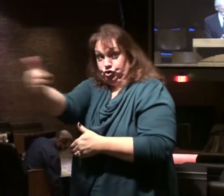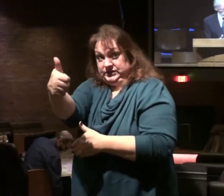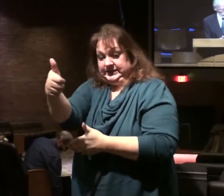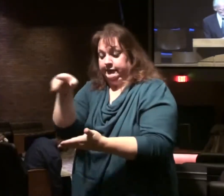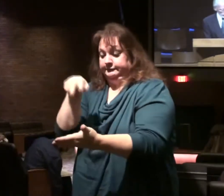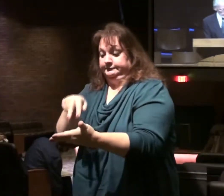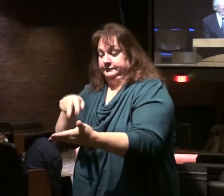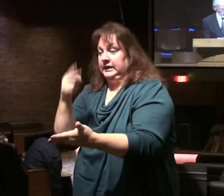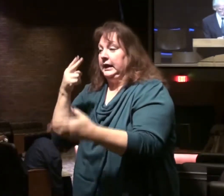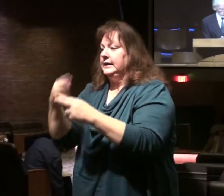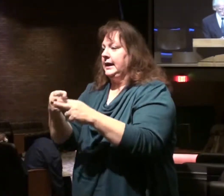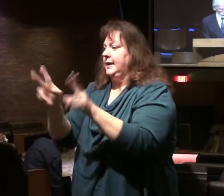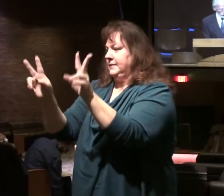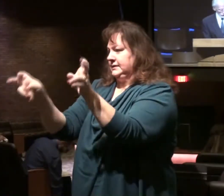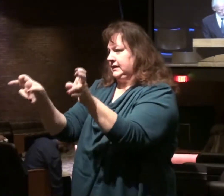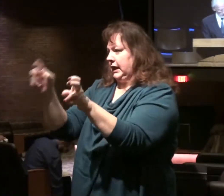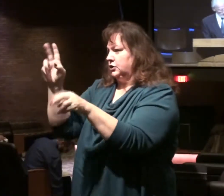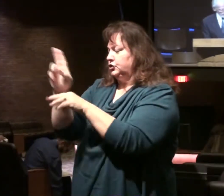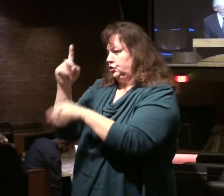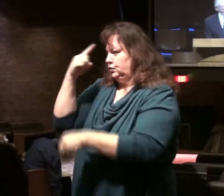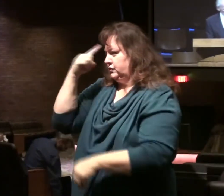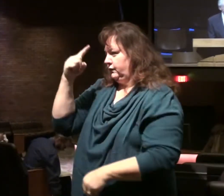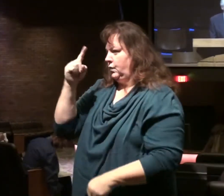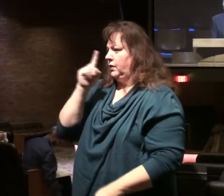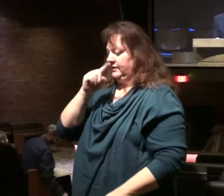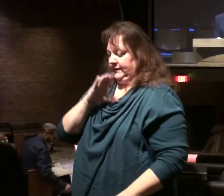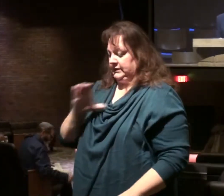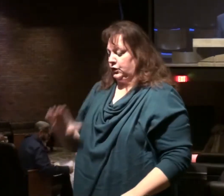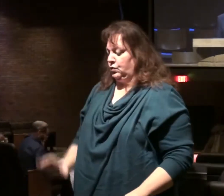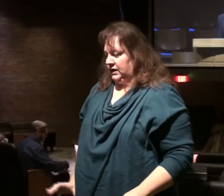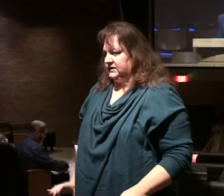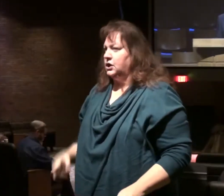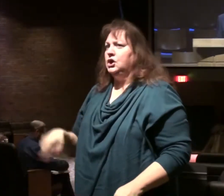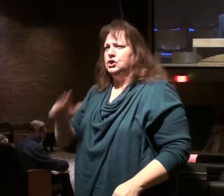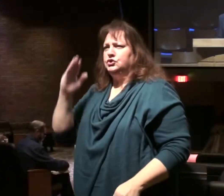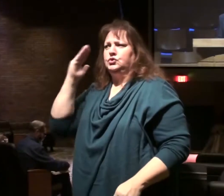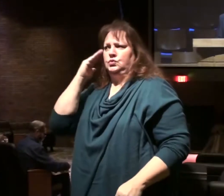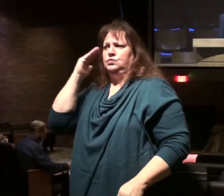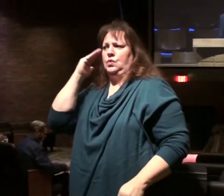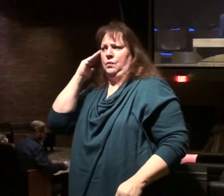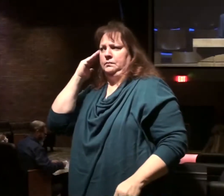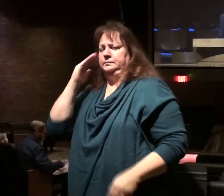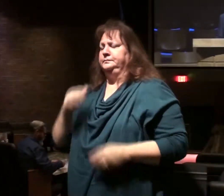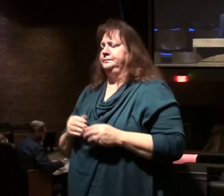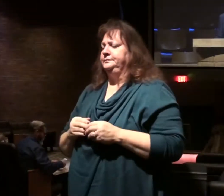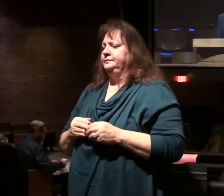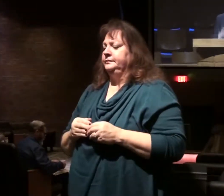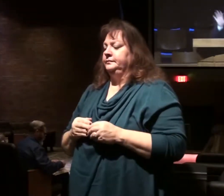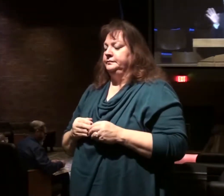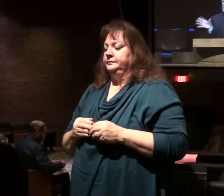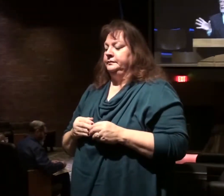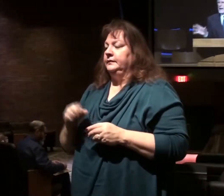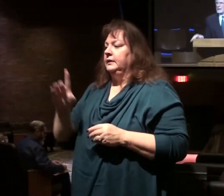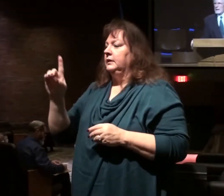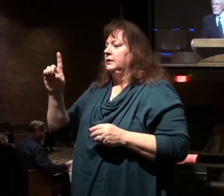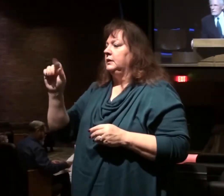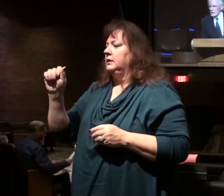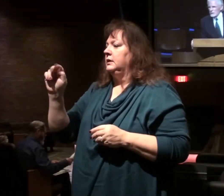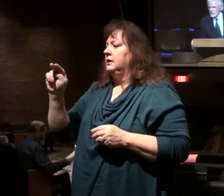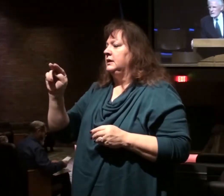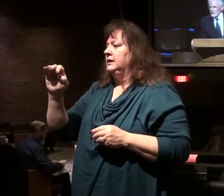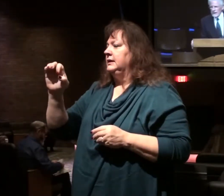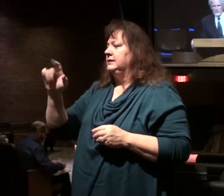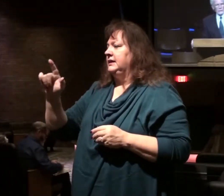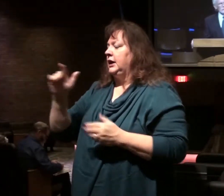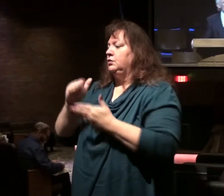titles are used. So at least you're familiar with that. Daniel 7. And leave a